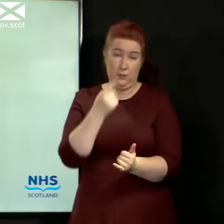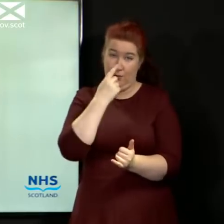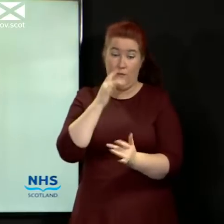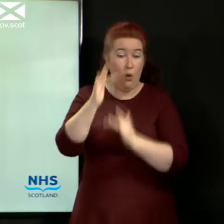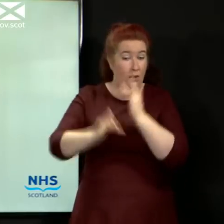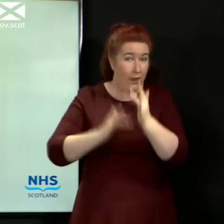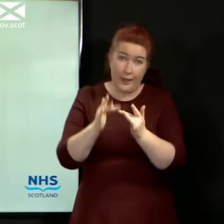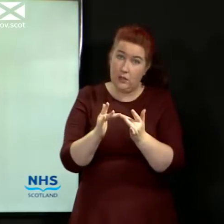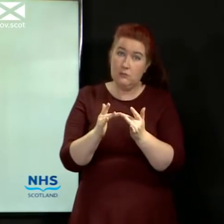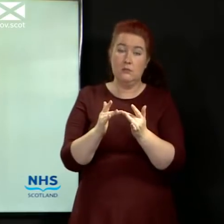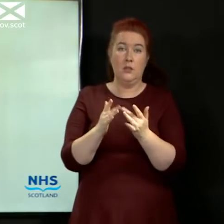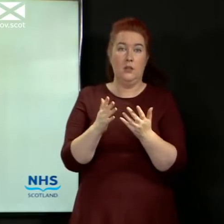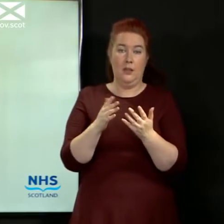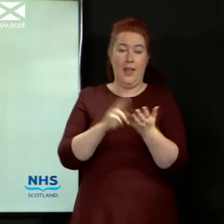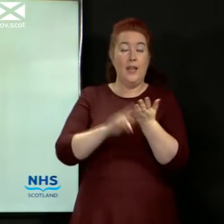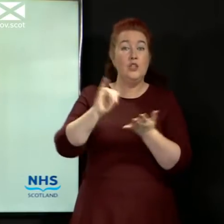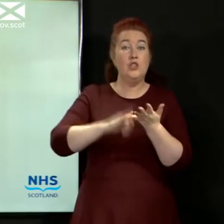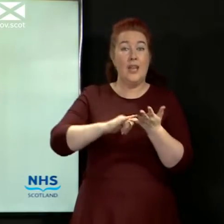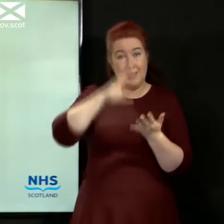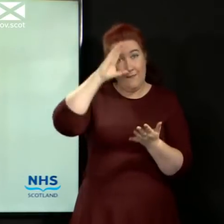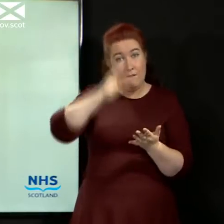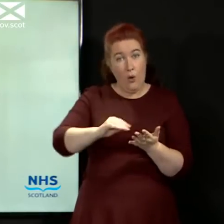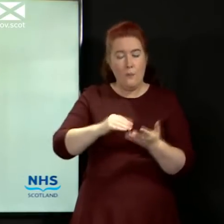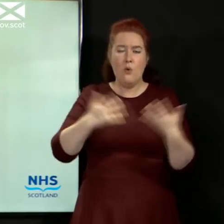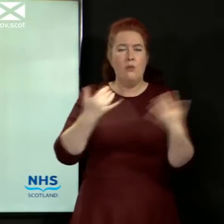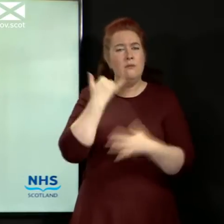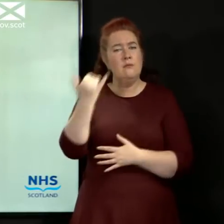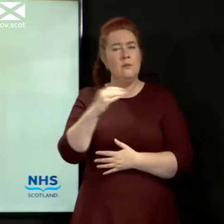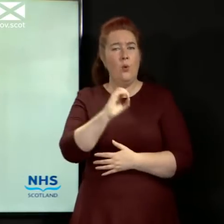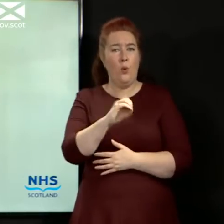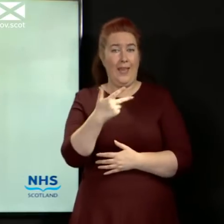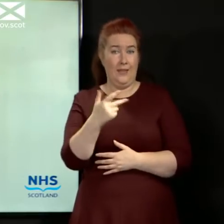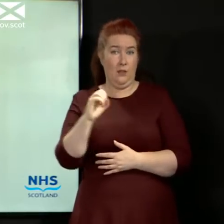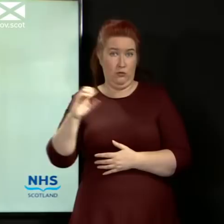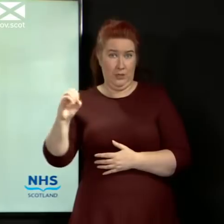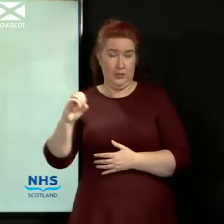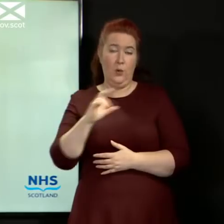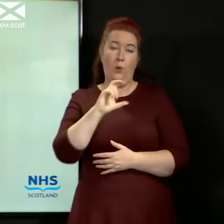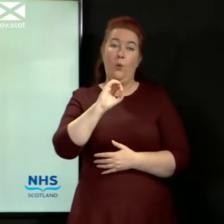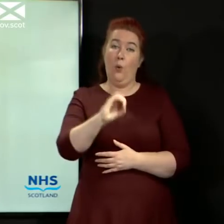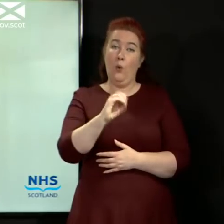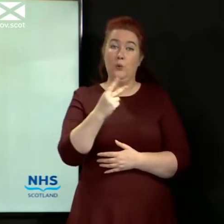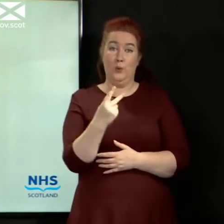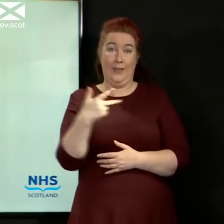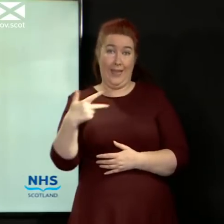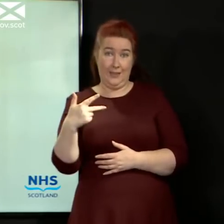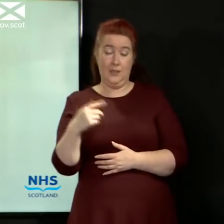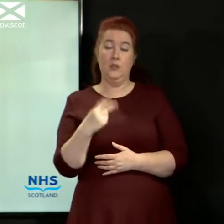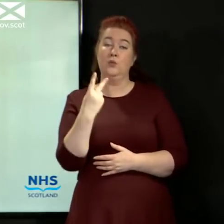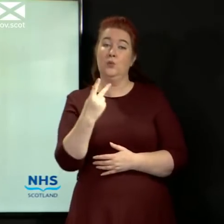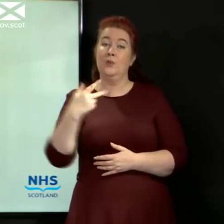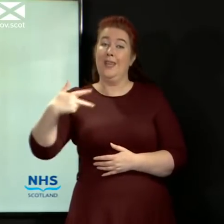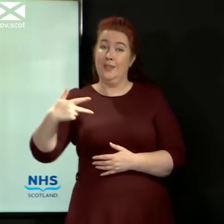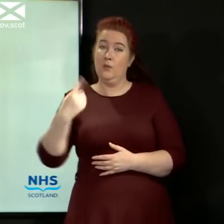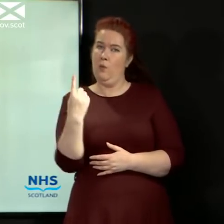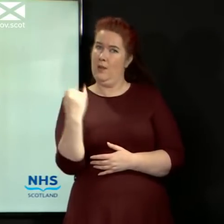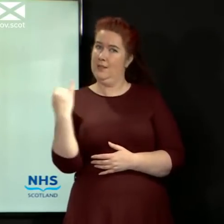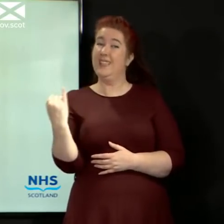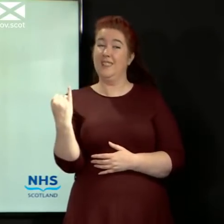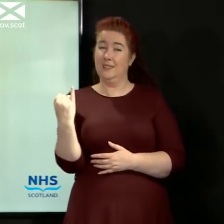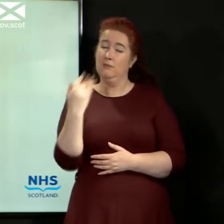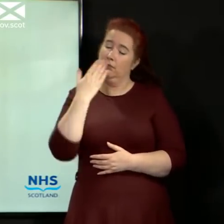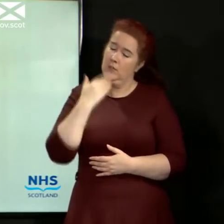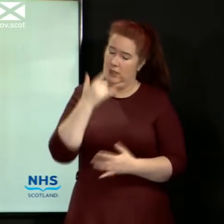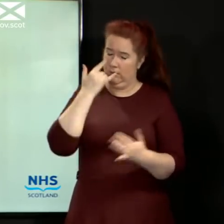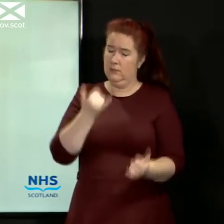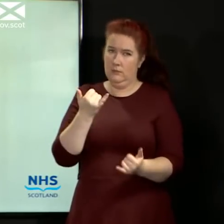at NHS Inform or by calling 0800 028 2816. We